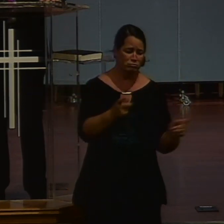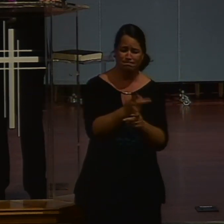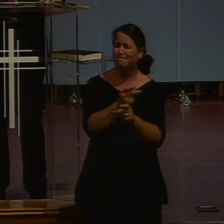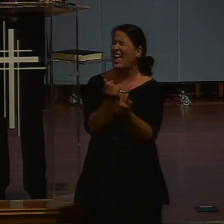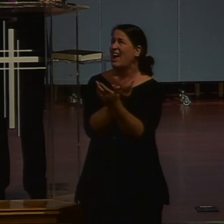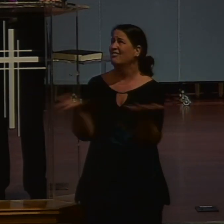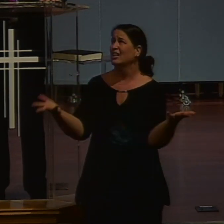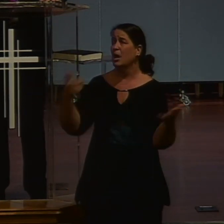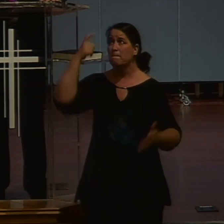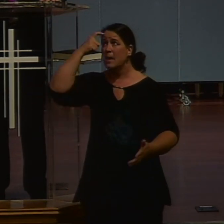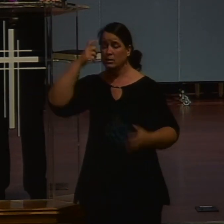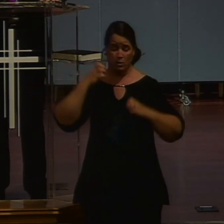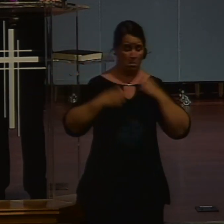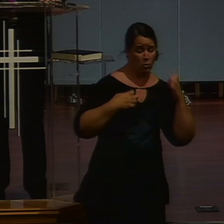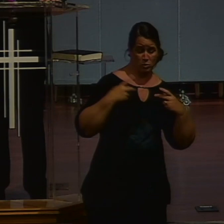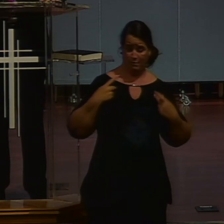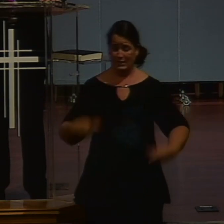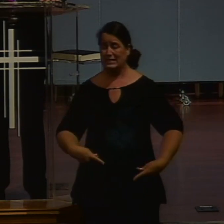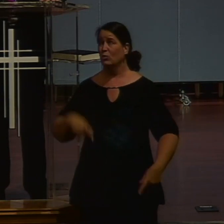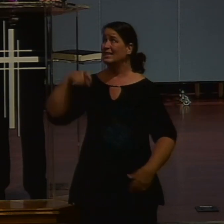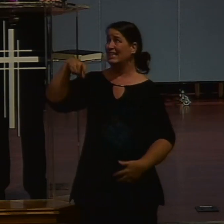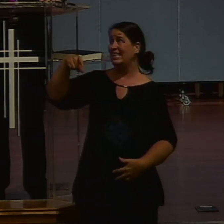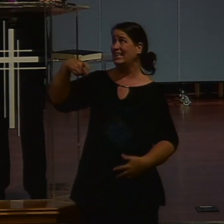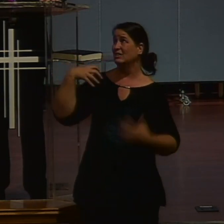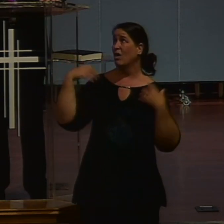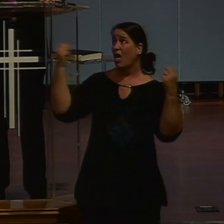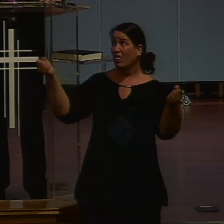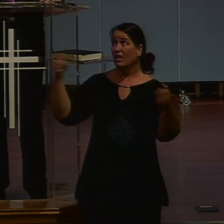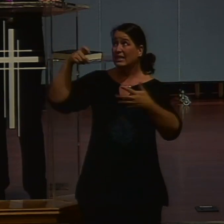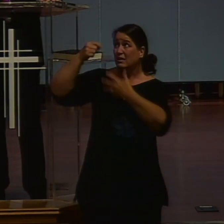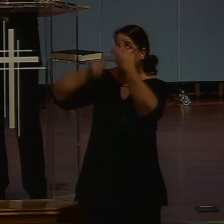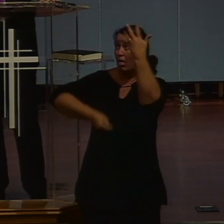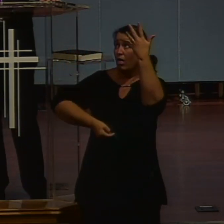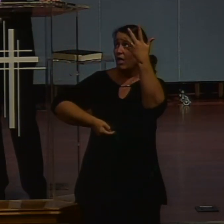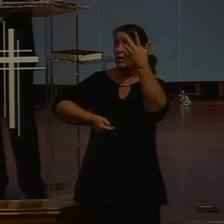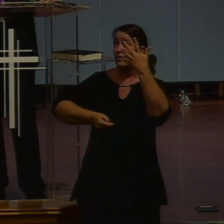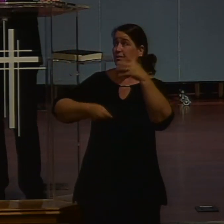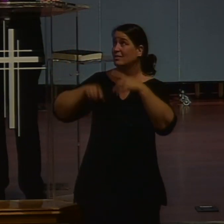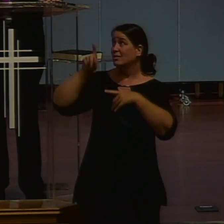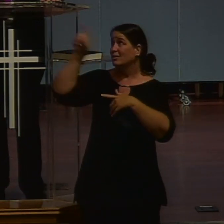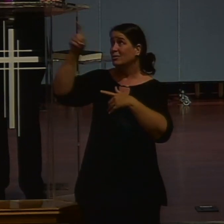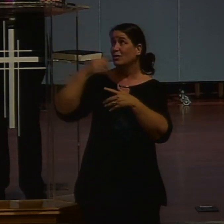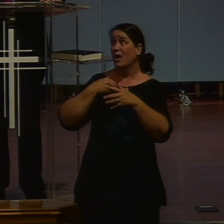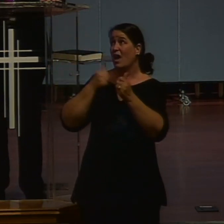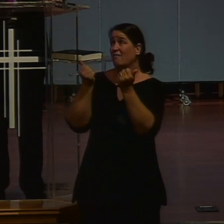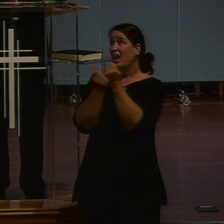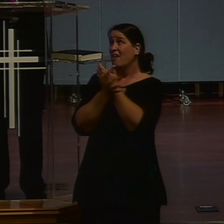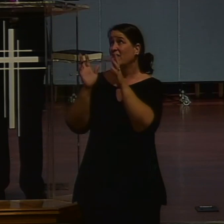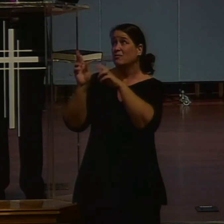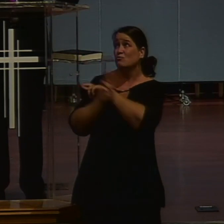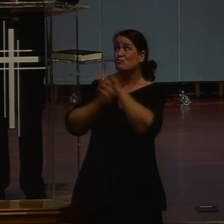of our needs, our mental needs, our emotional needs, our physical needs, our health needs, in accordance with the riches and glory you have in store for us through Christ Jesus.